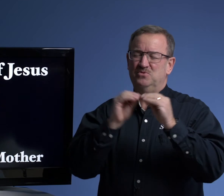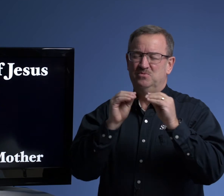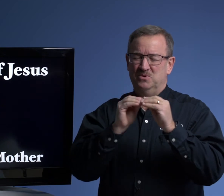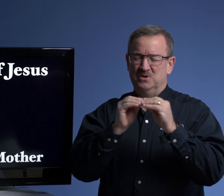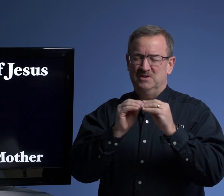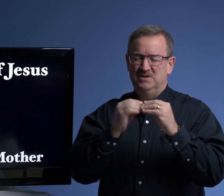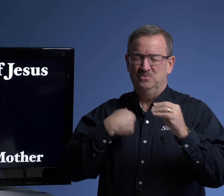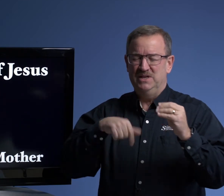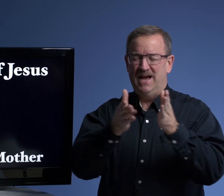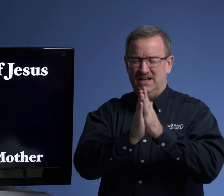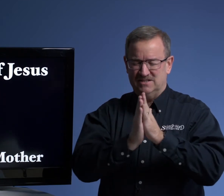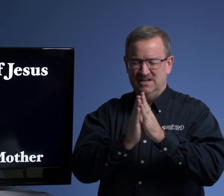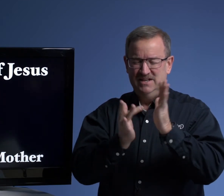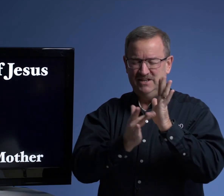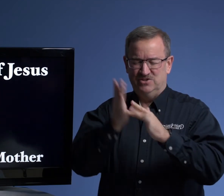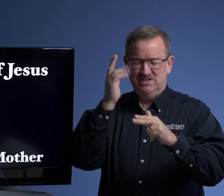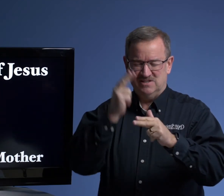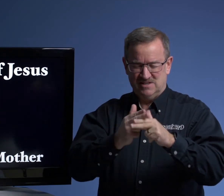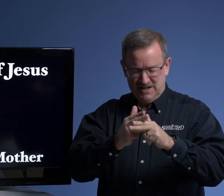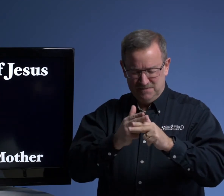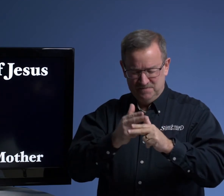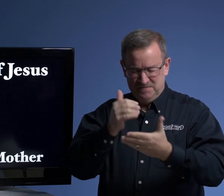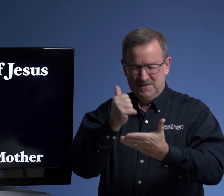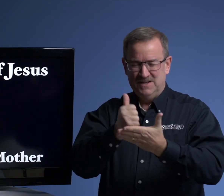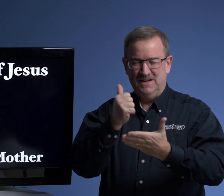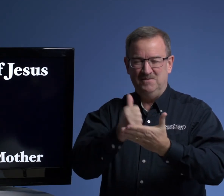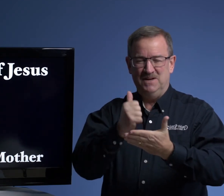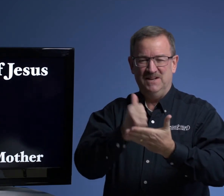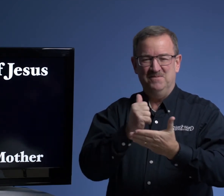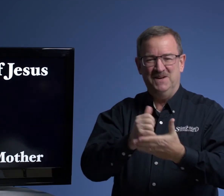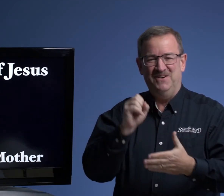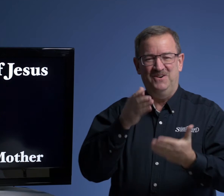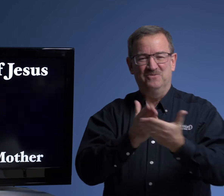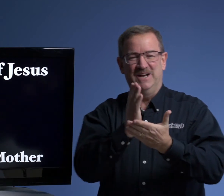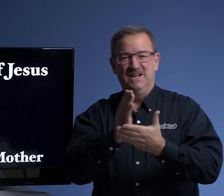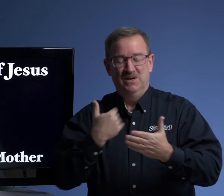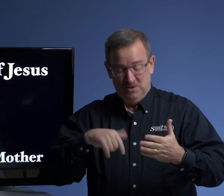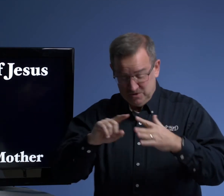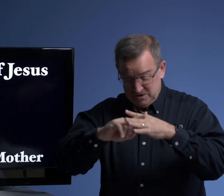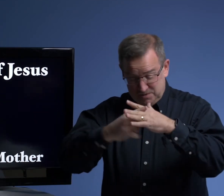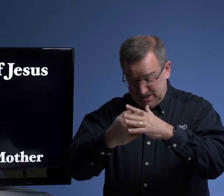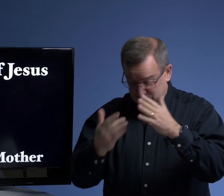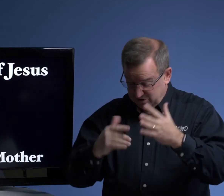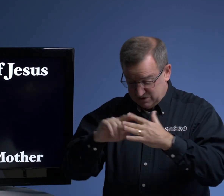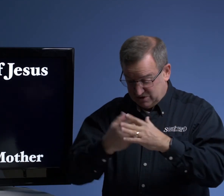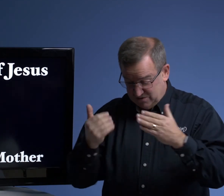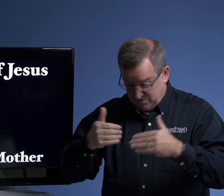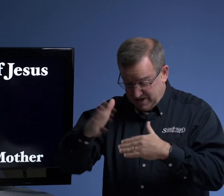more. We ask in Jesus name. Amen. Amen. All right. Well, we're going to begin. We're going to start right